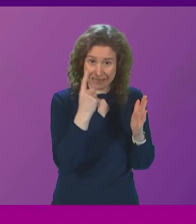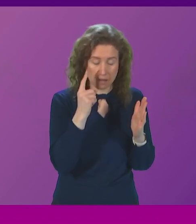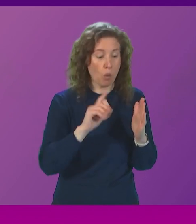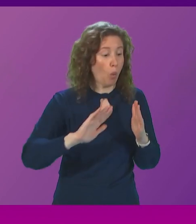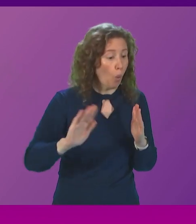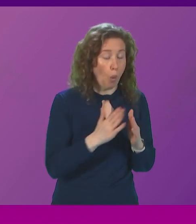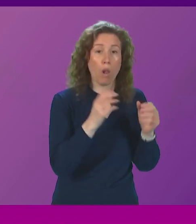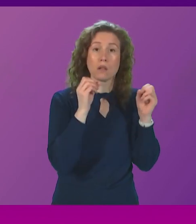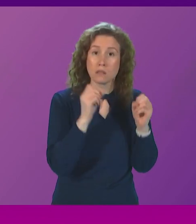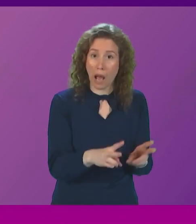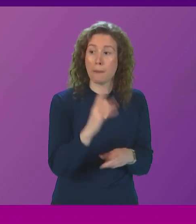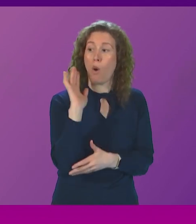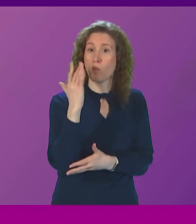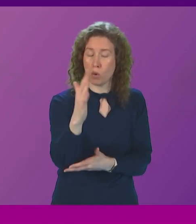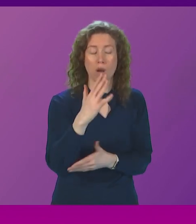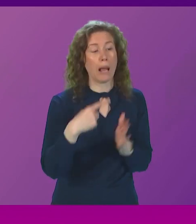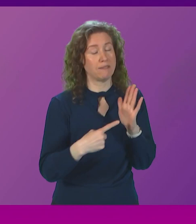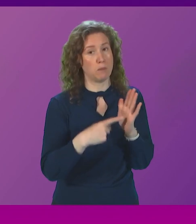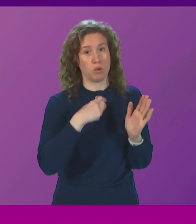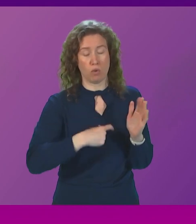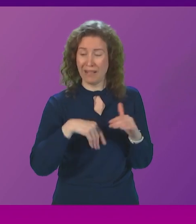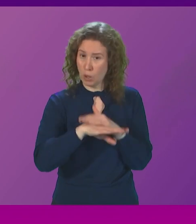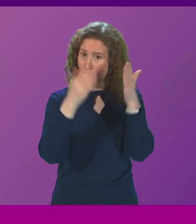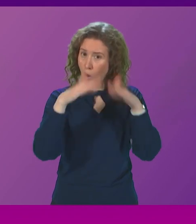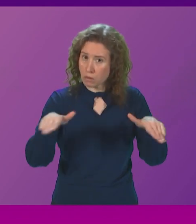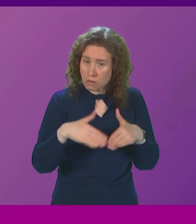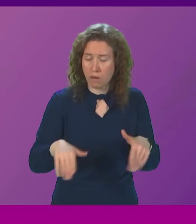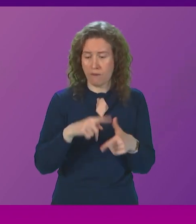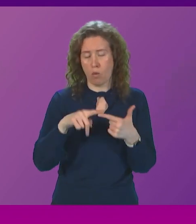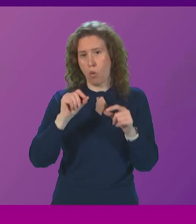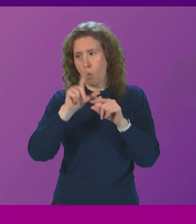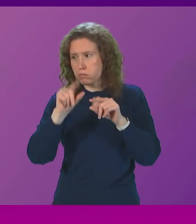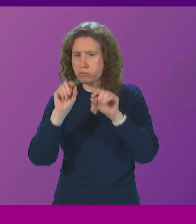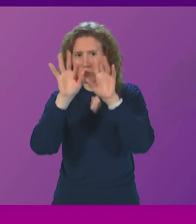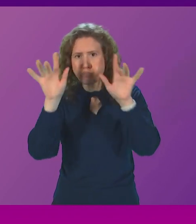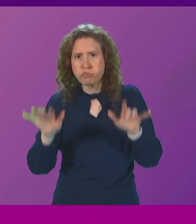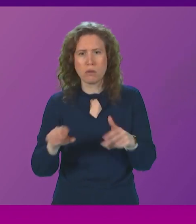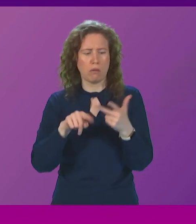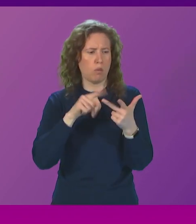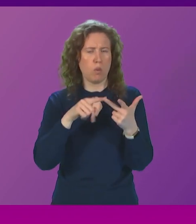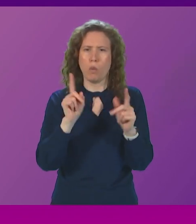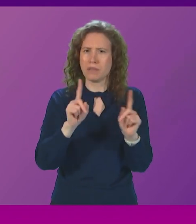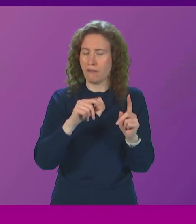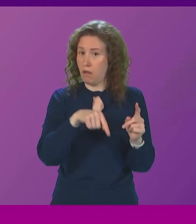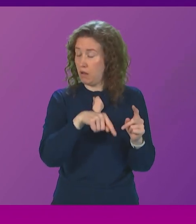types of woodland have important roles to play including conifers and broad-leaved woodlands and natural re-colonisation so of course we will listen to